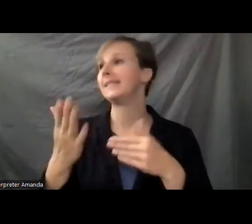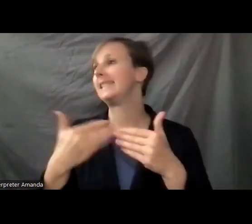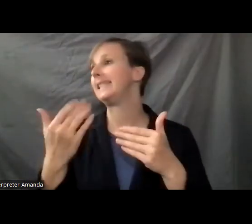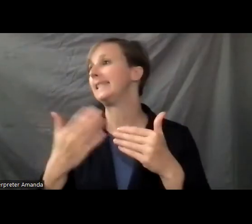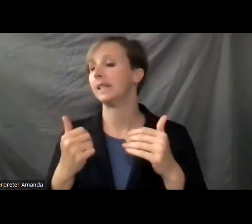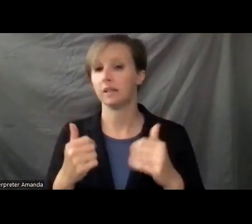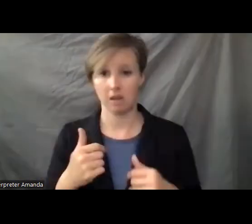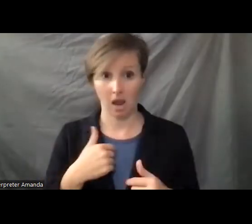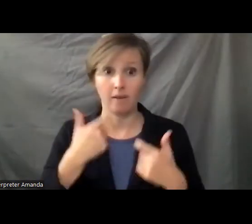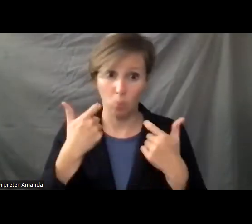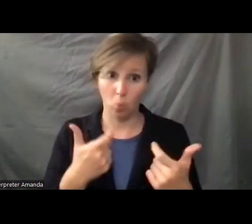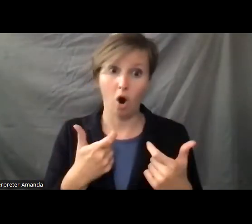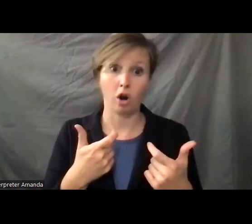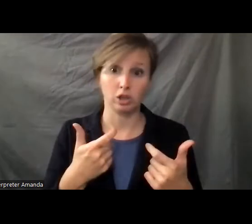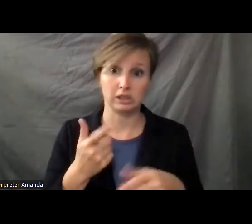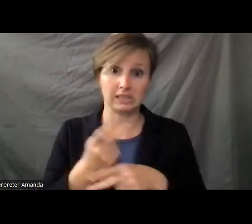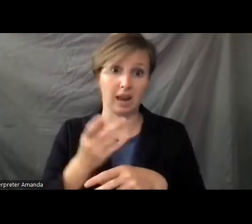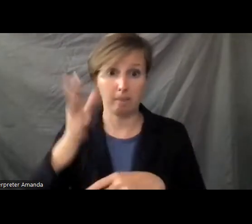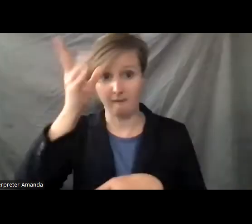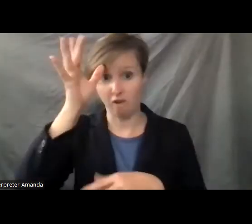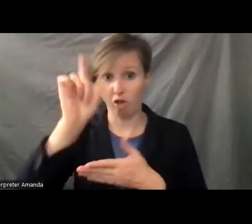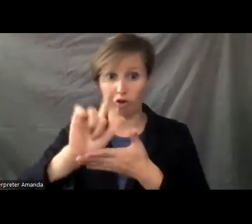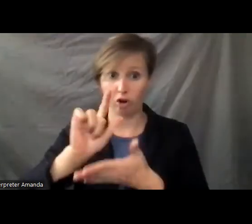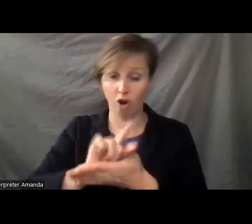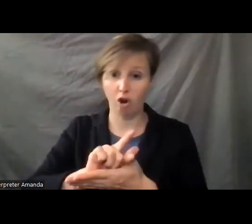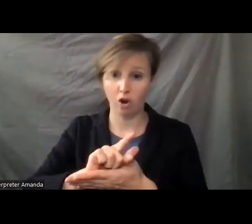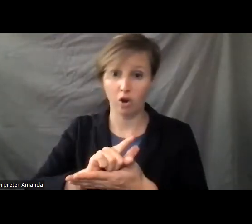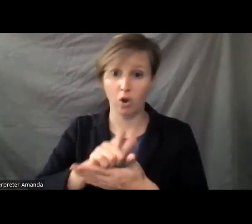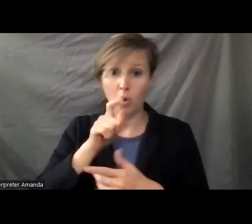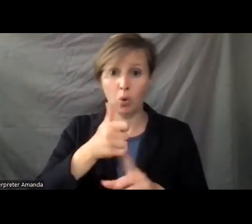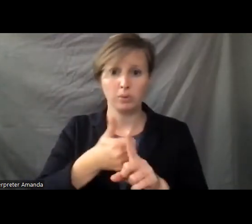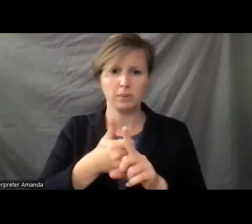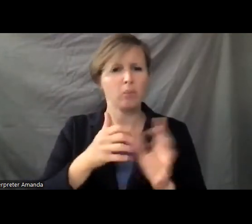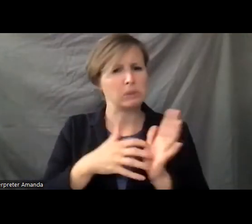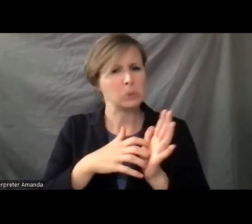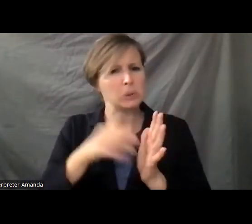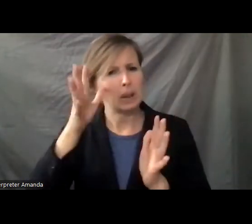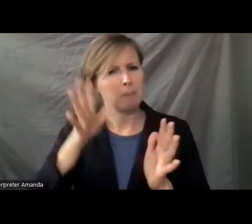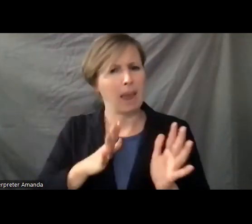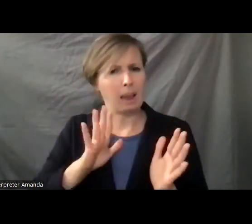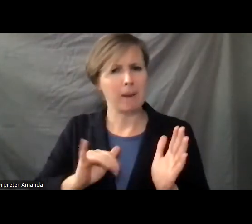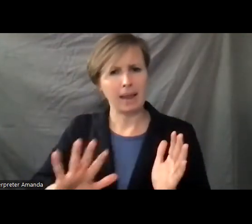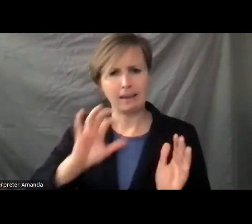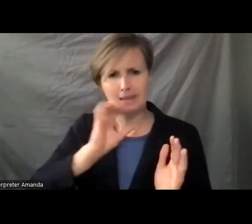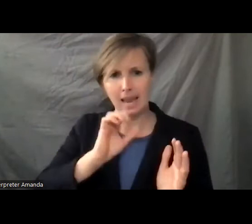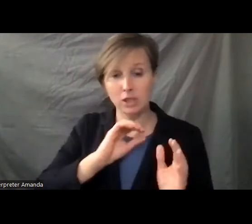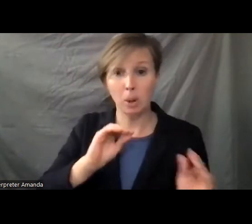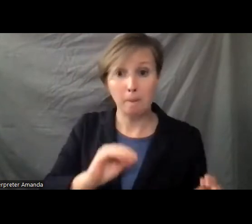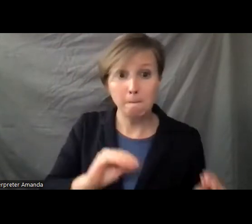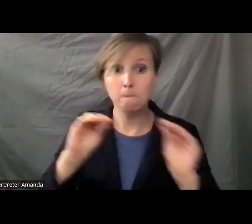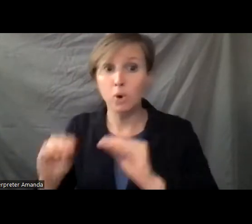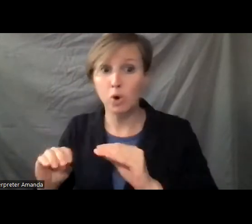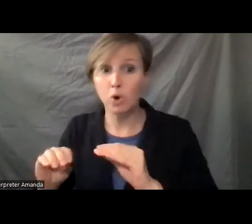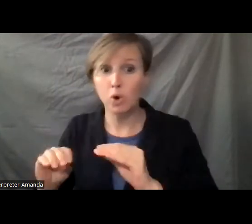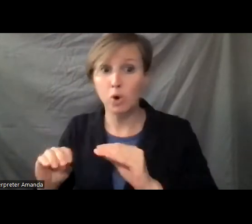I've watched the caregivers take care of my father-in-law, who was a frail man by his age, but moving them, turning them over,